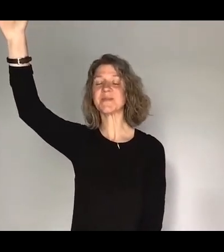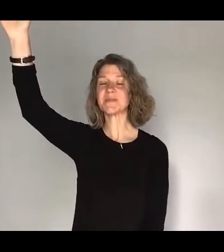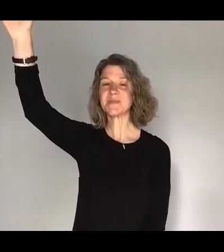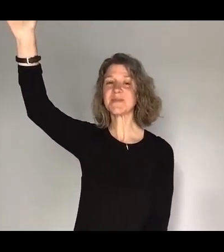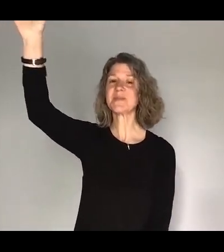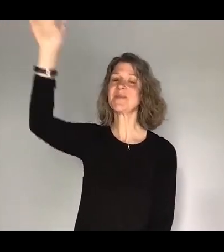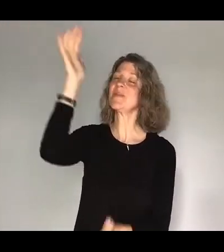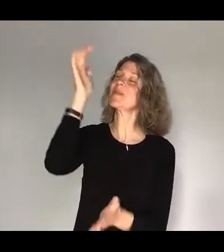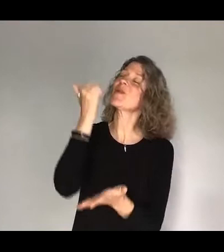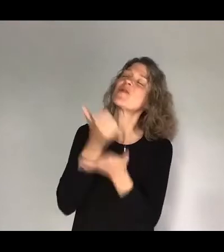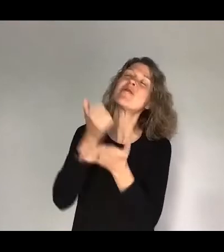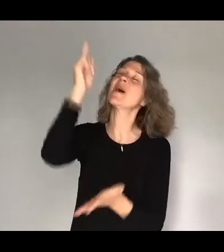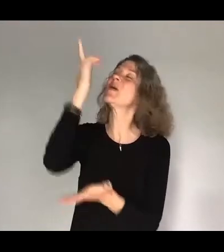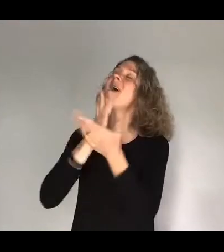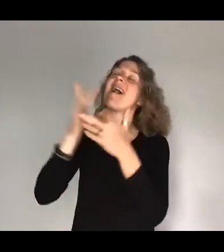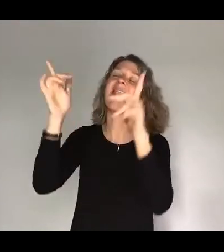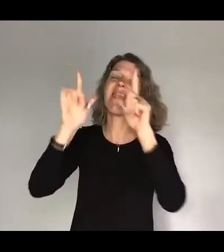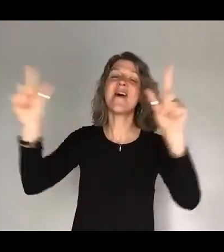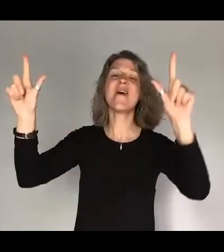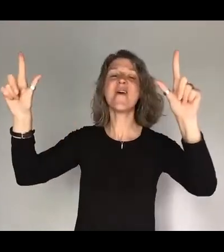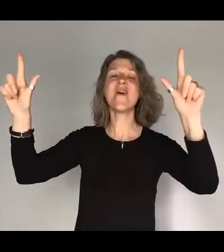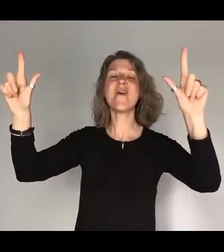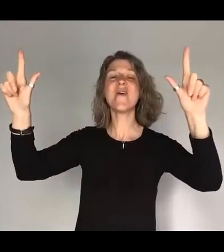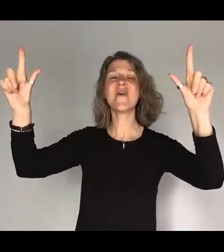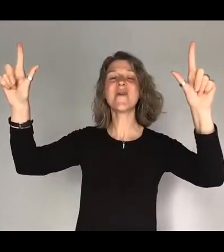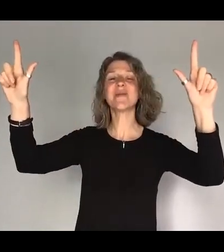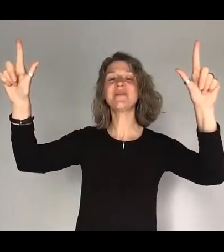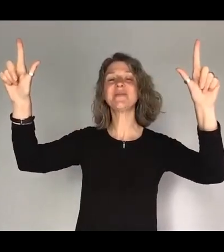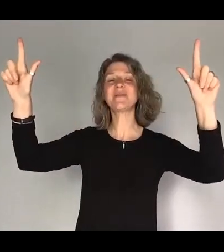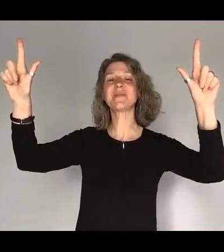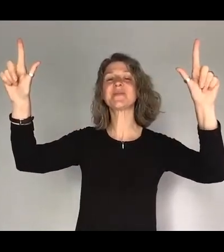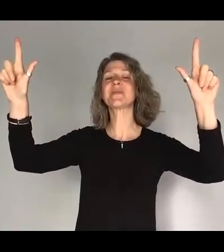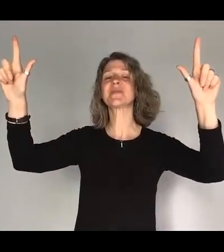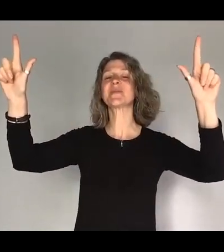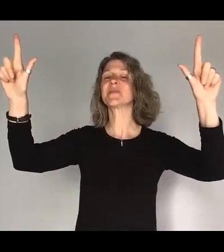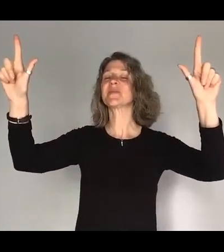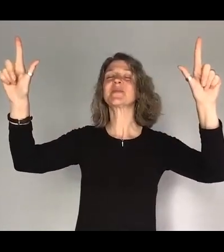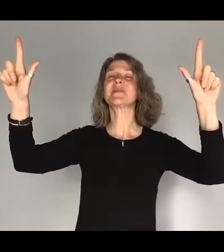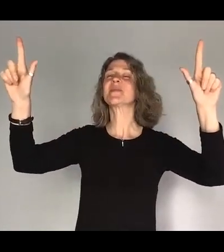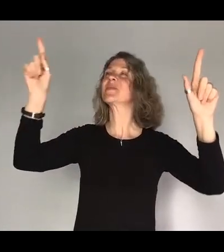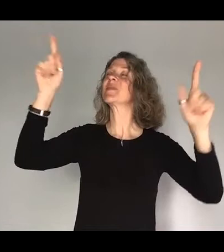Great are You, Lord. Great it all, You are great, Jesus.